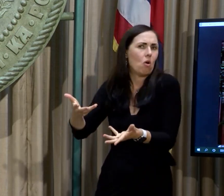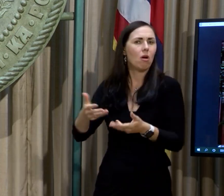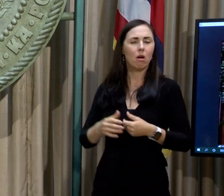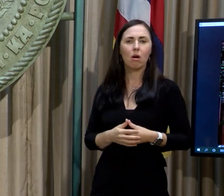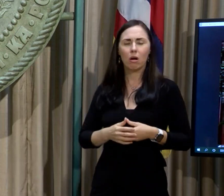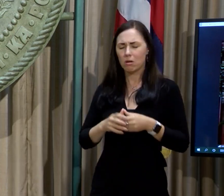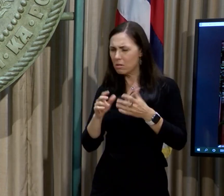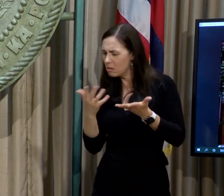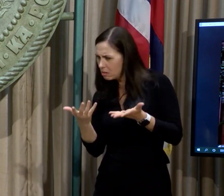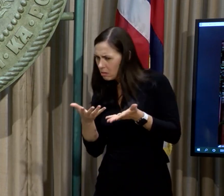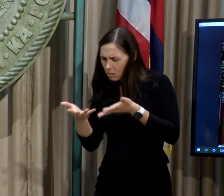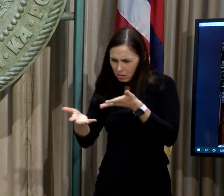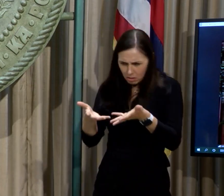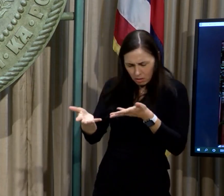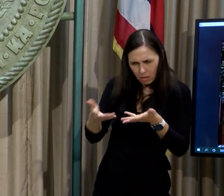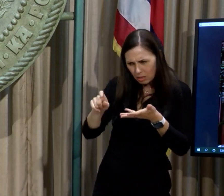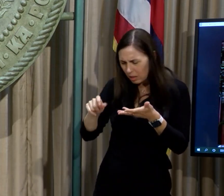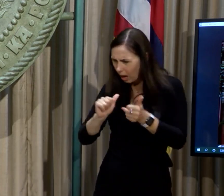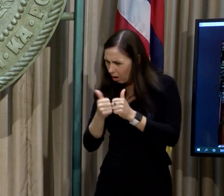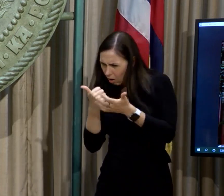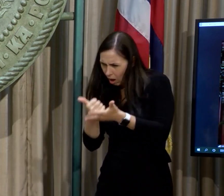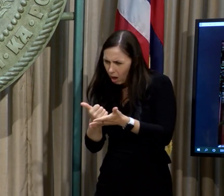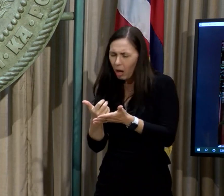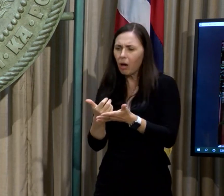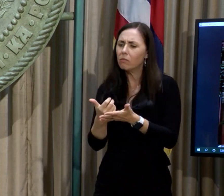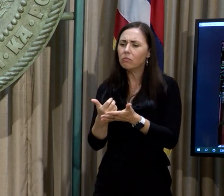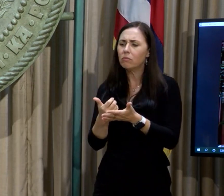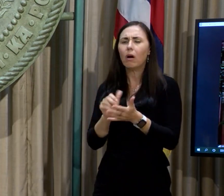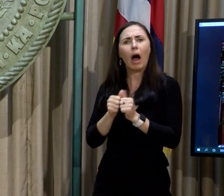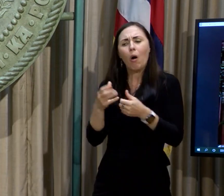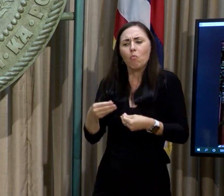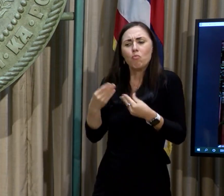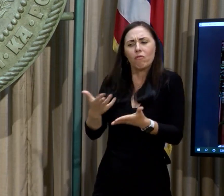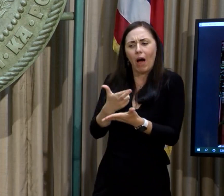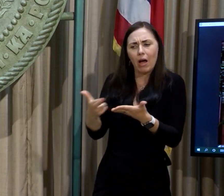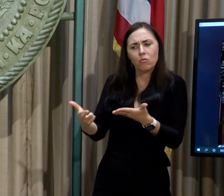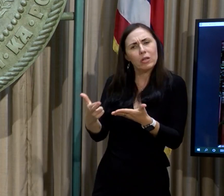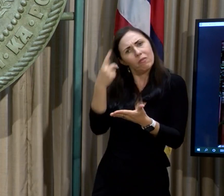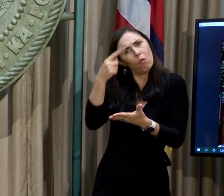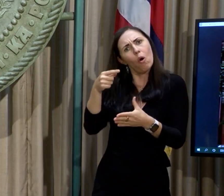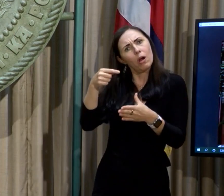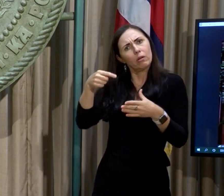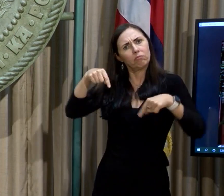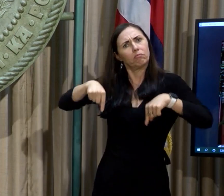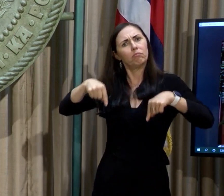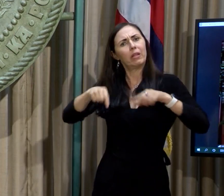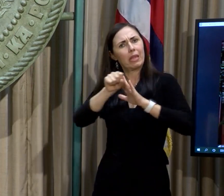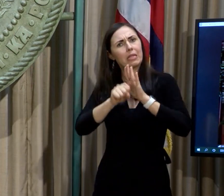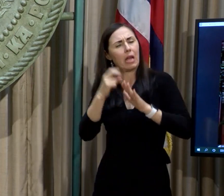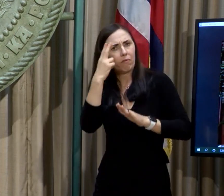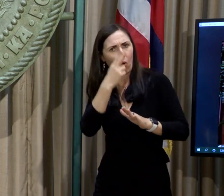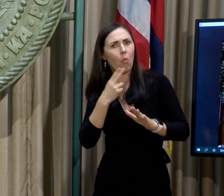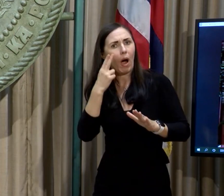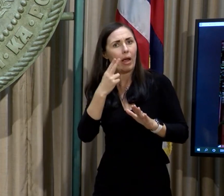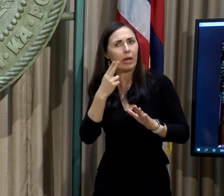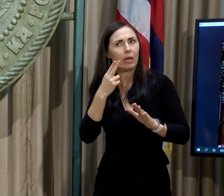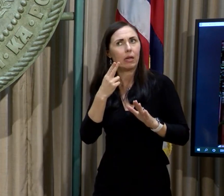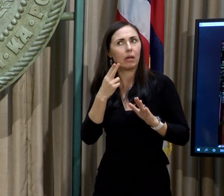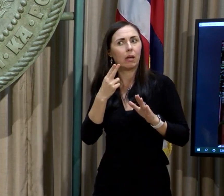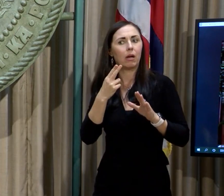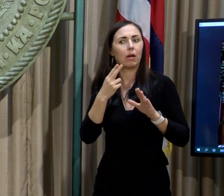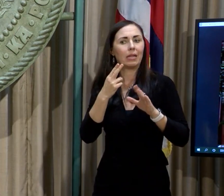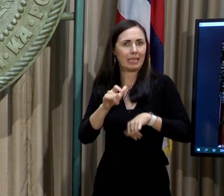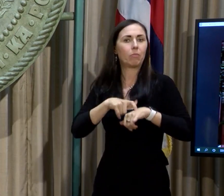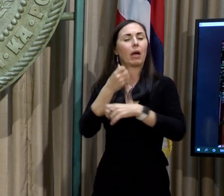and determining how we can bring additional resources, healthcare resources here, in a safe way to